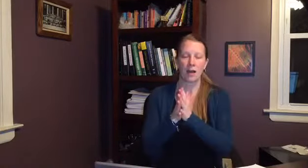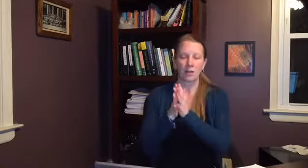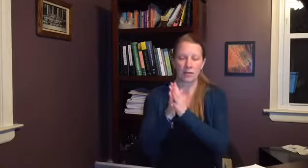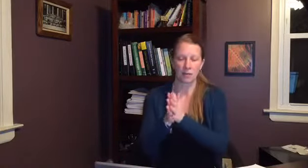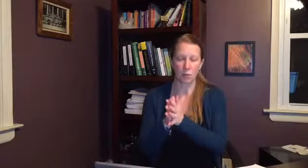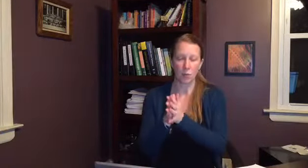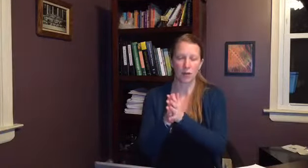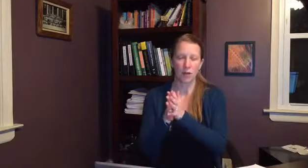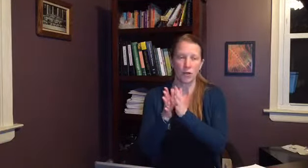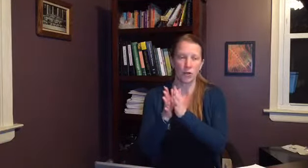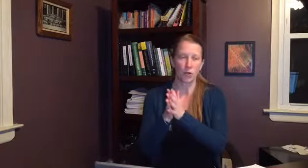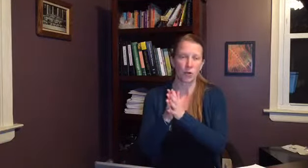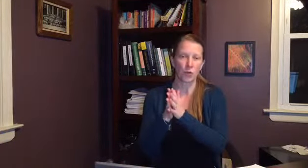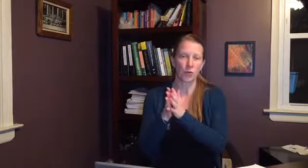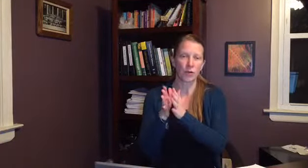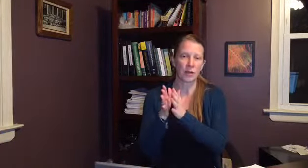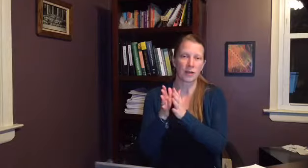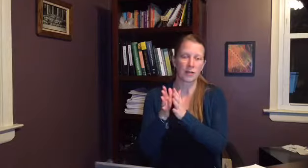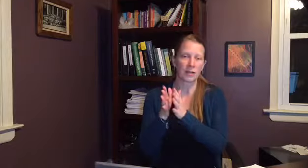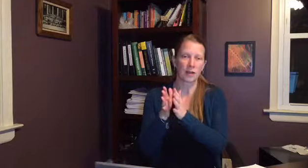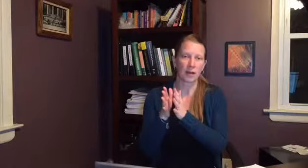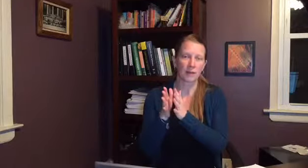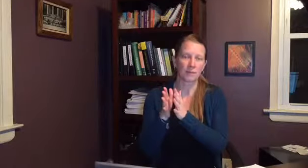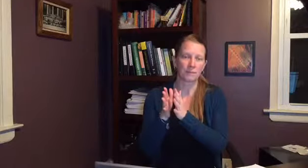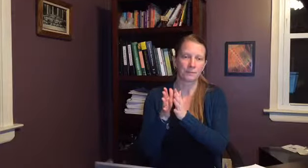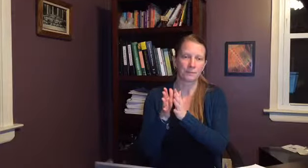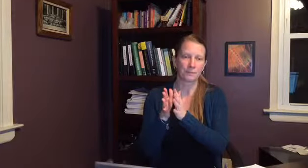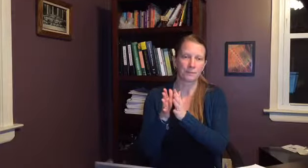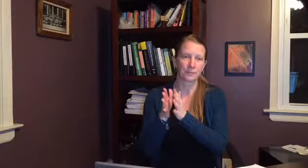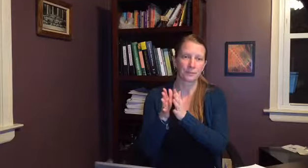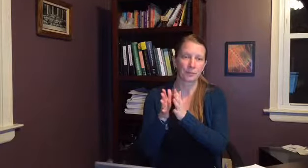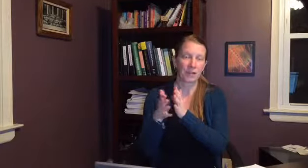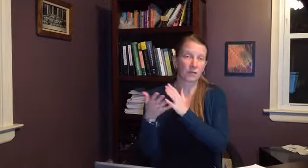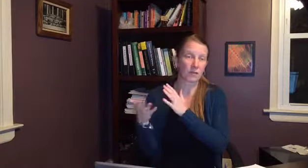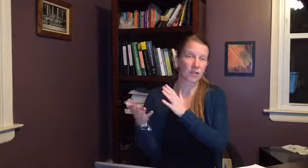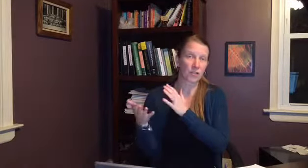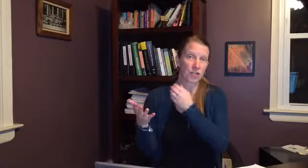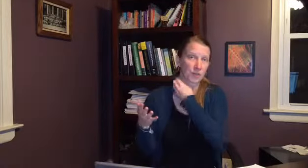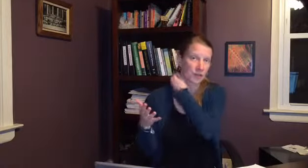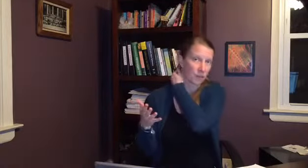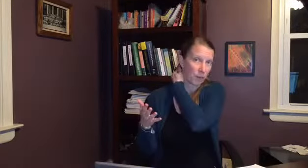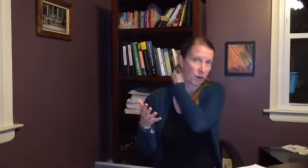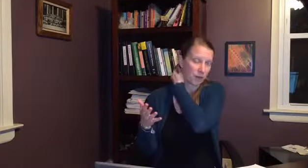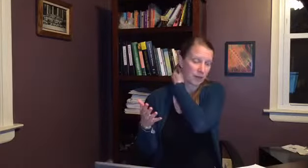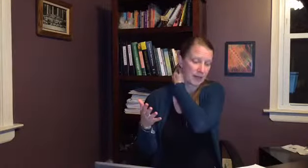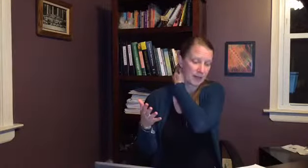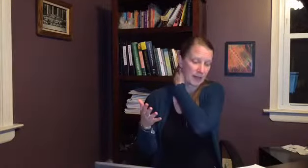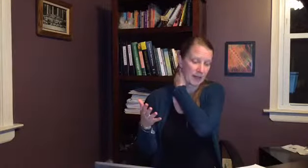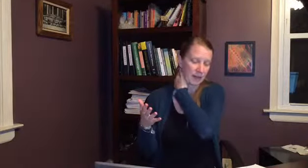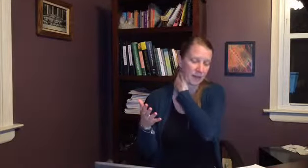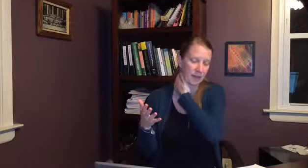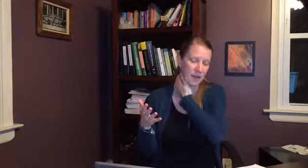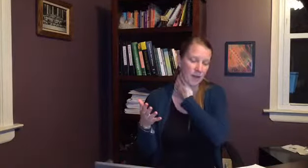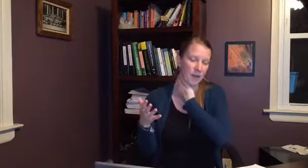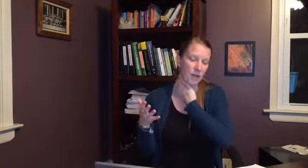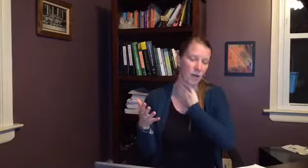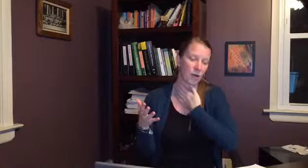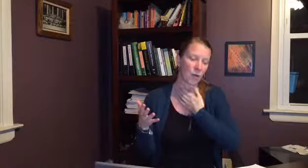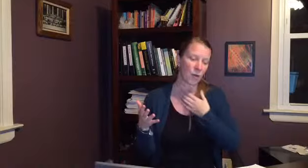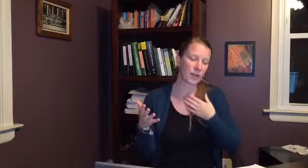someone who is um in a relationship that their partner is negative negative so what